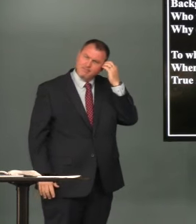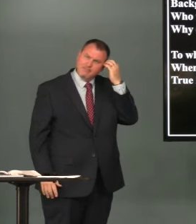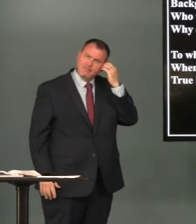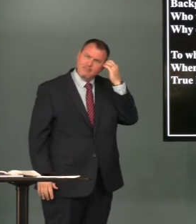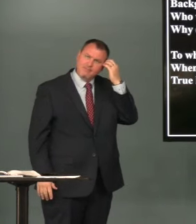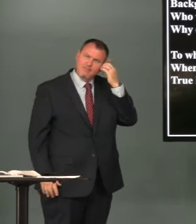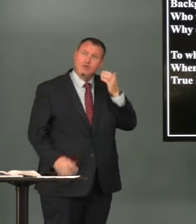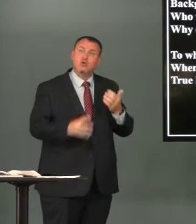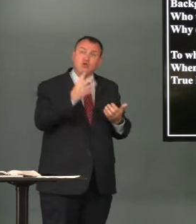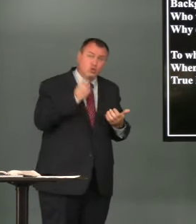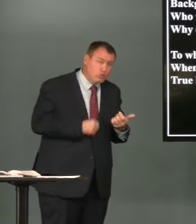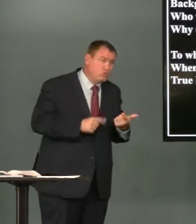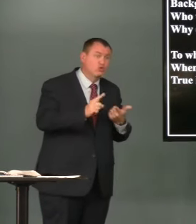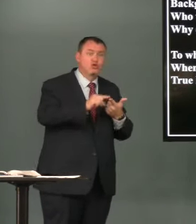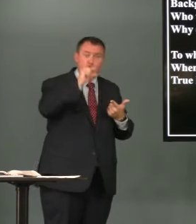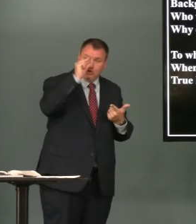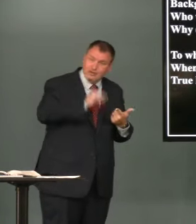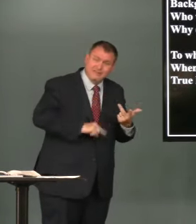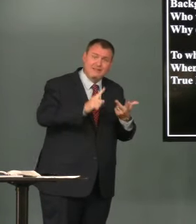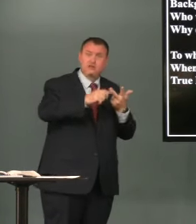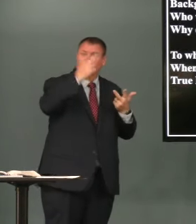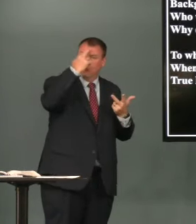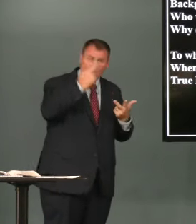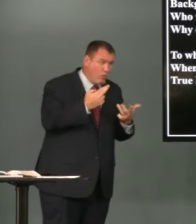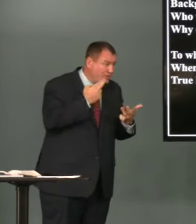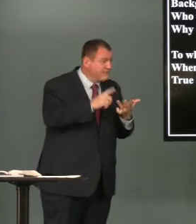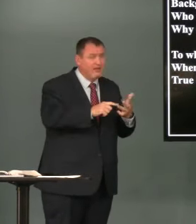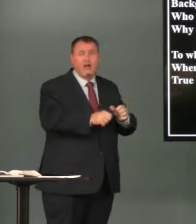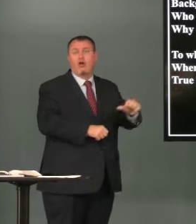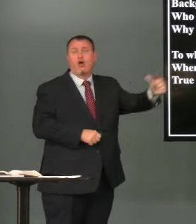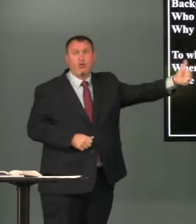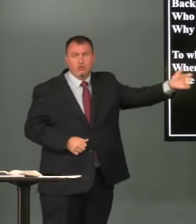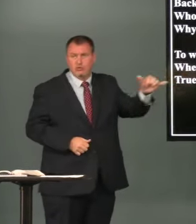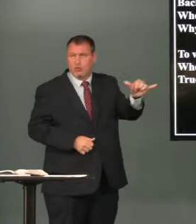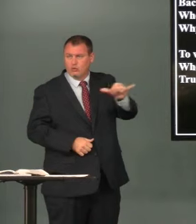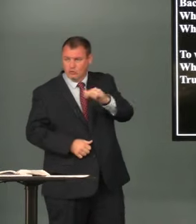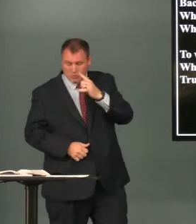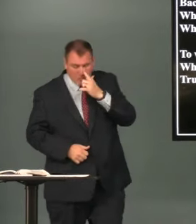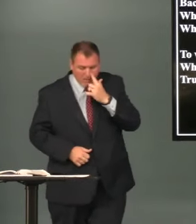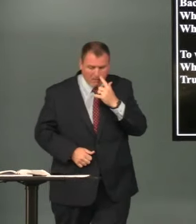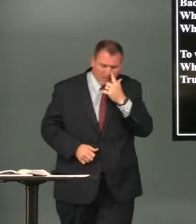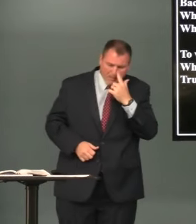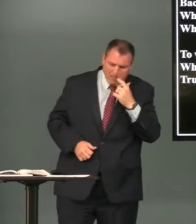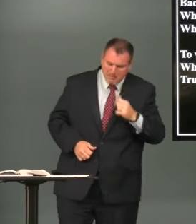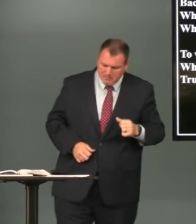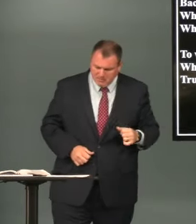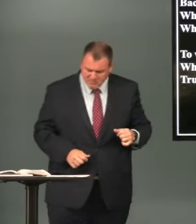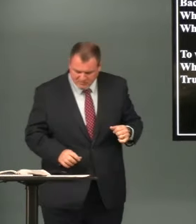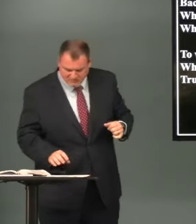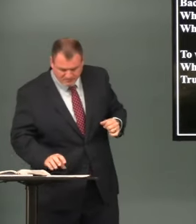christianity to the jews the greeks the romans and anyone else there